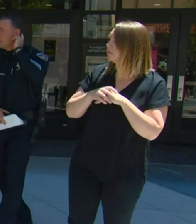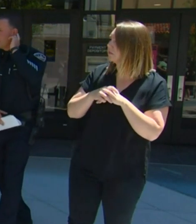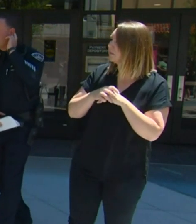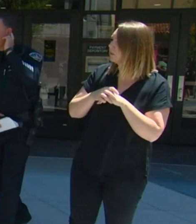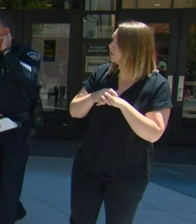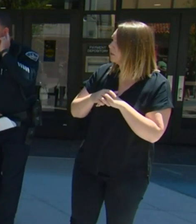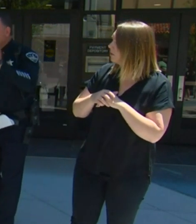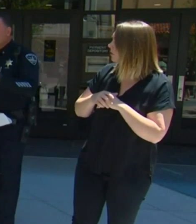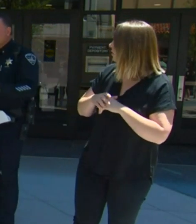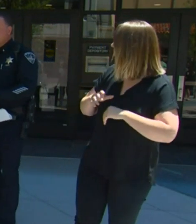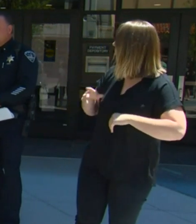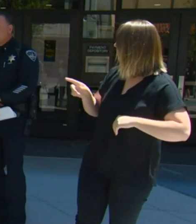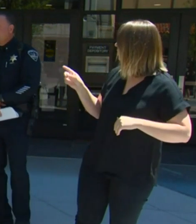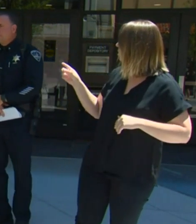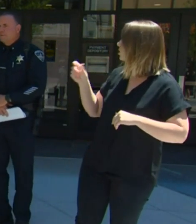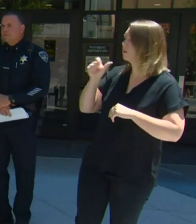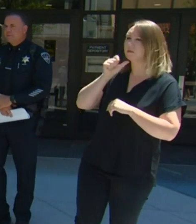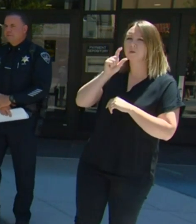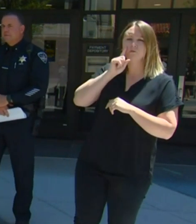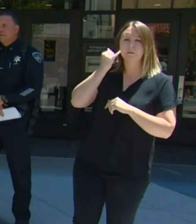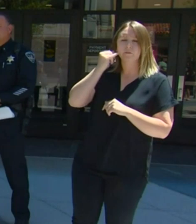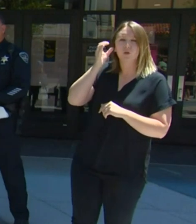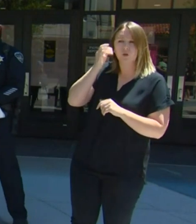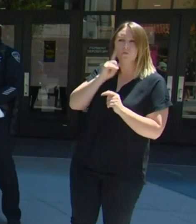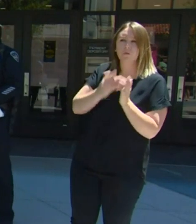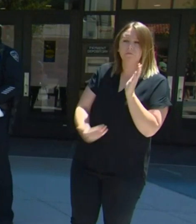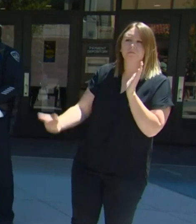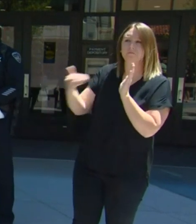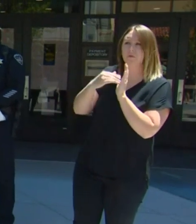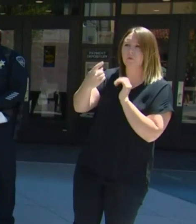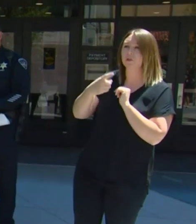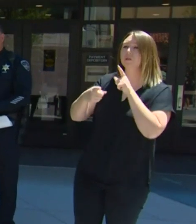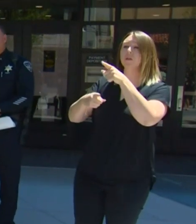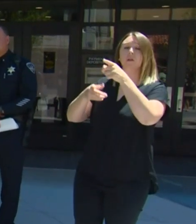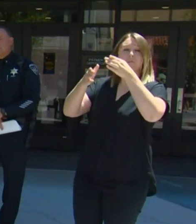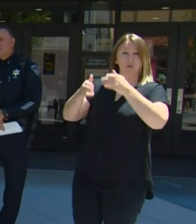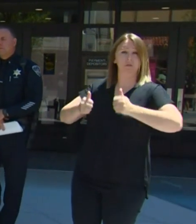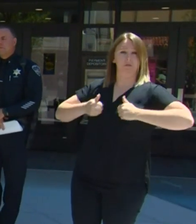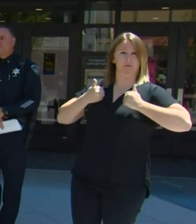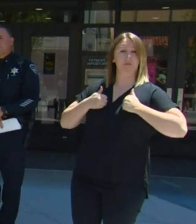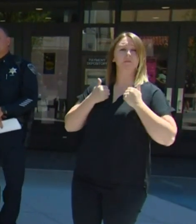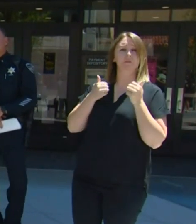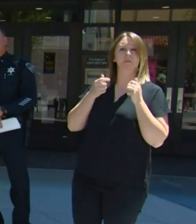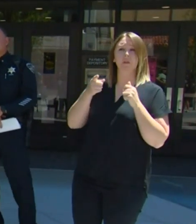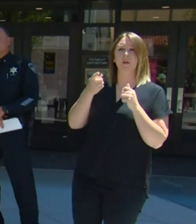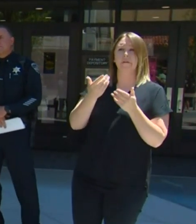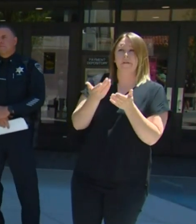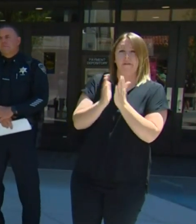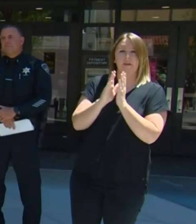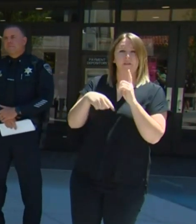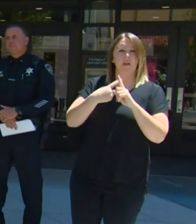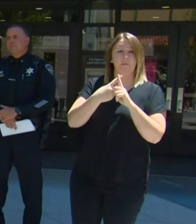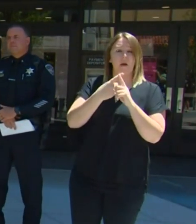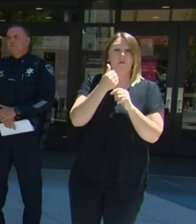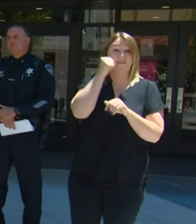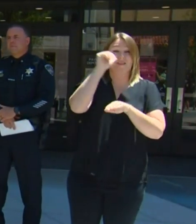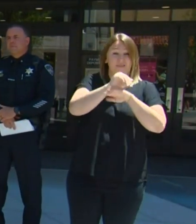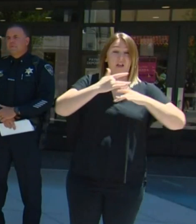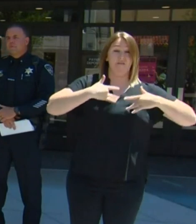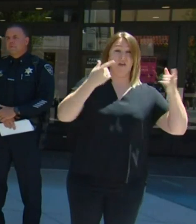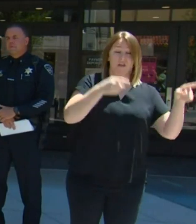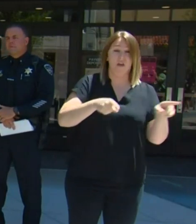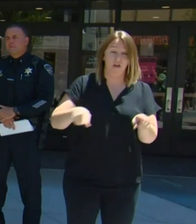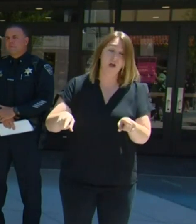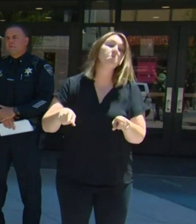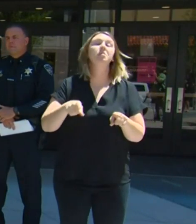Sure. I'm going to ask the resident asked about the events of last night and whether there will be extra protection for this evening. So